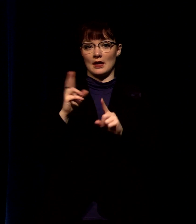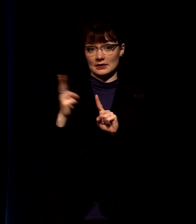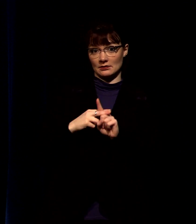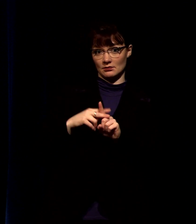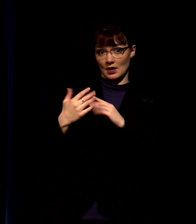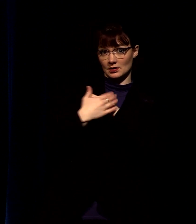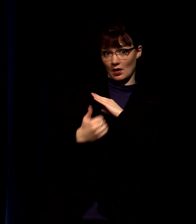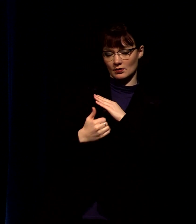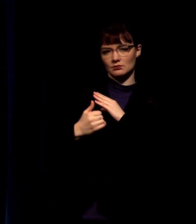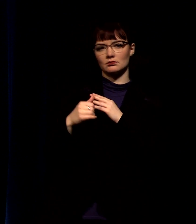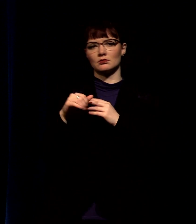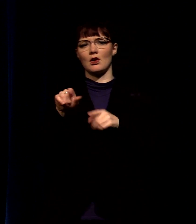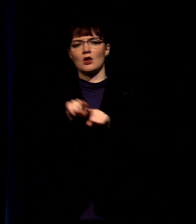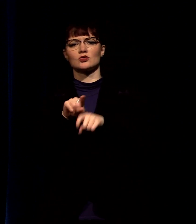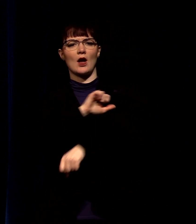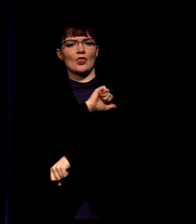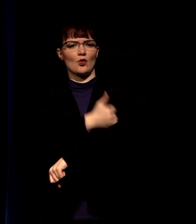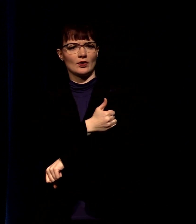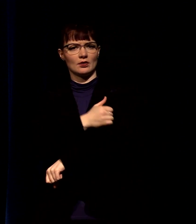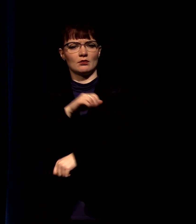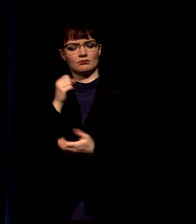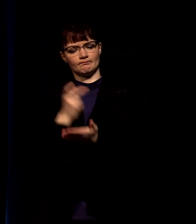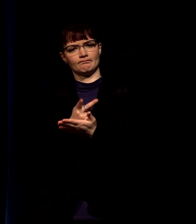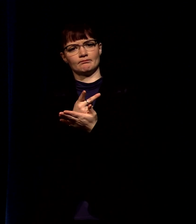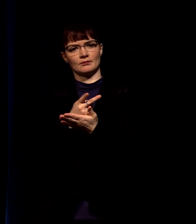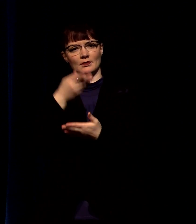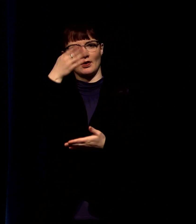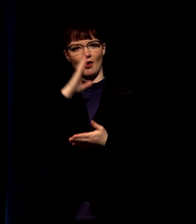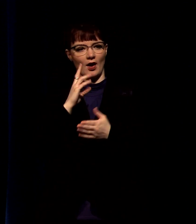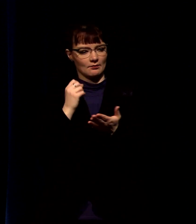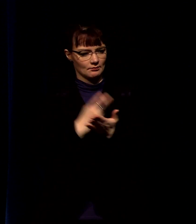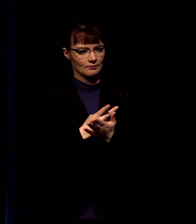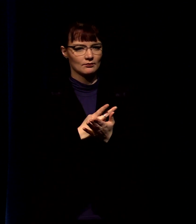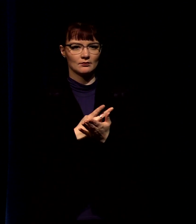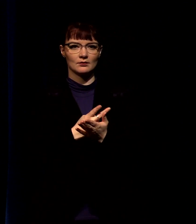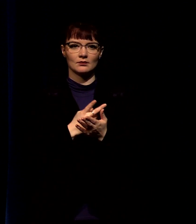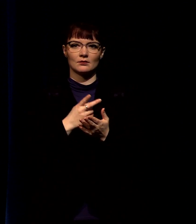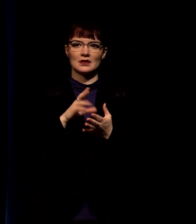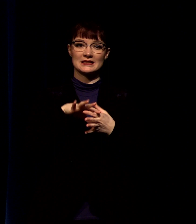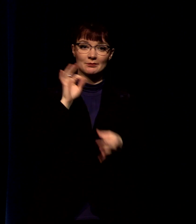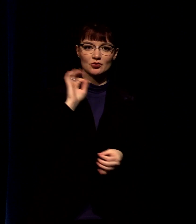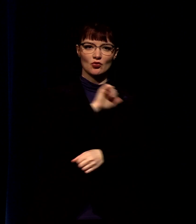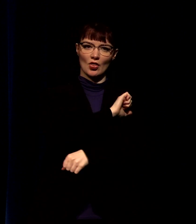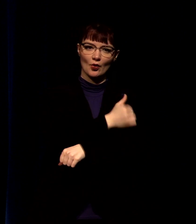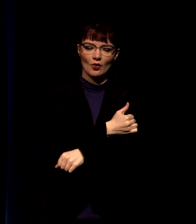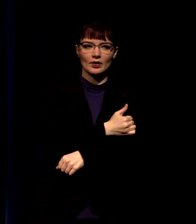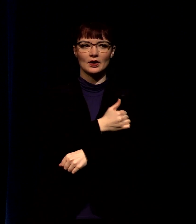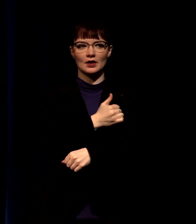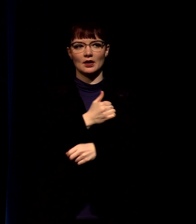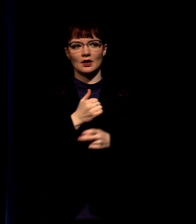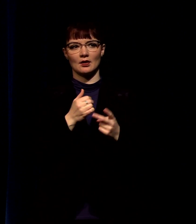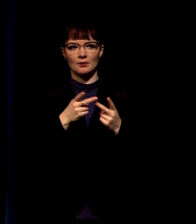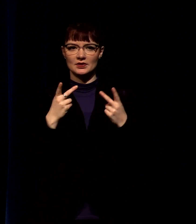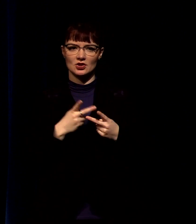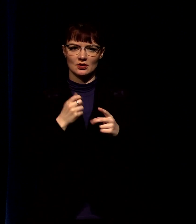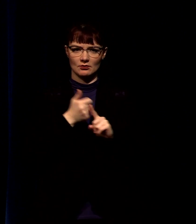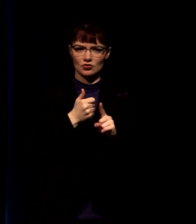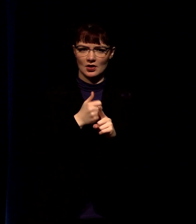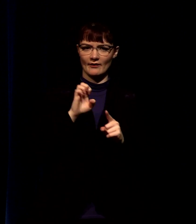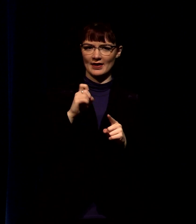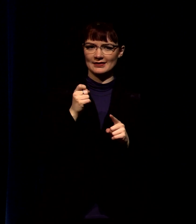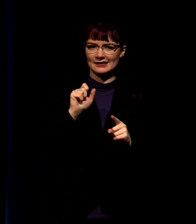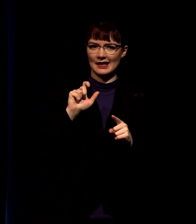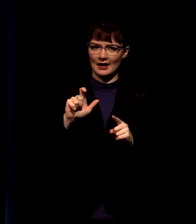the spirit of jesus this authorization uh contains with the spiritual authority it's a positional authority that comes from being an executive